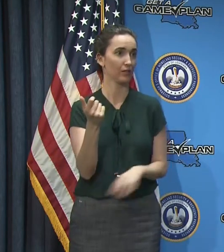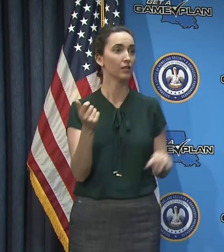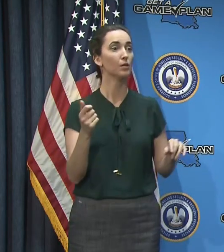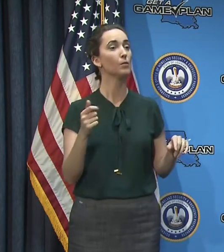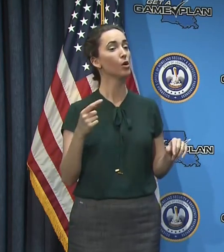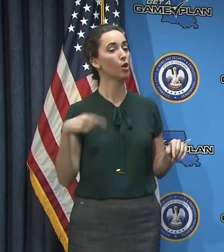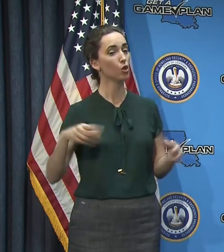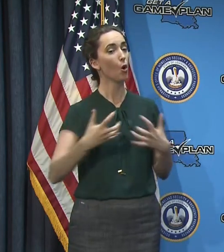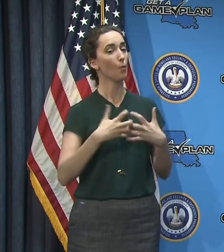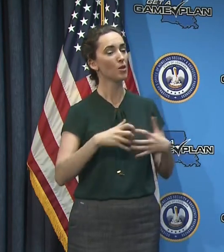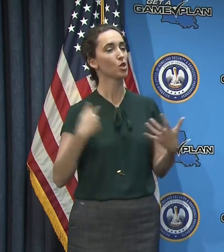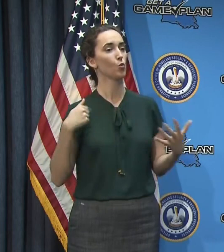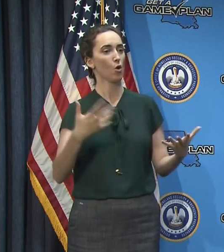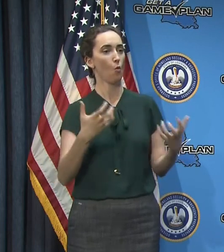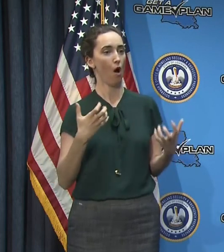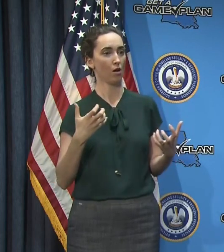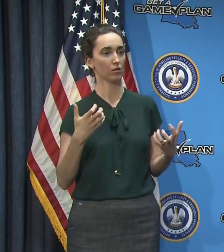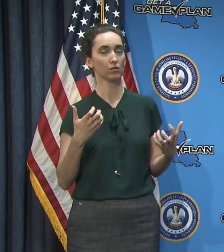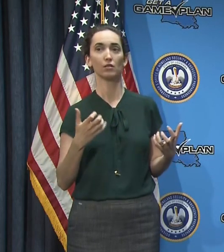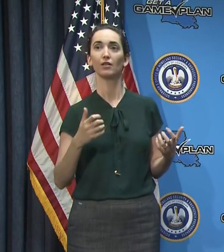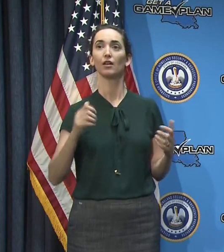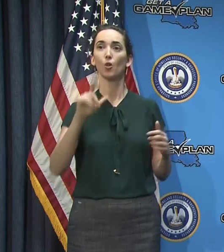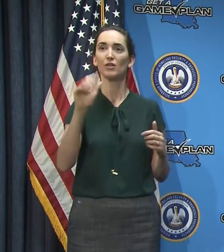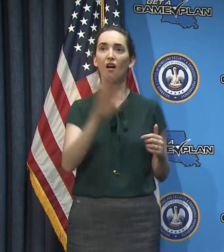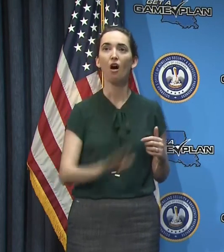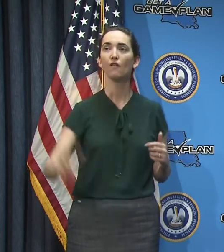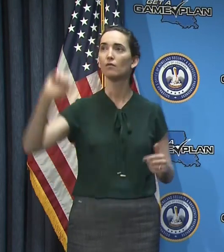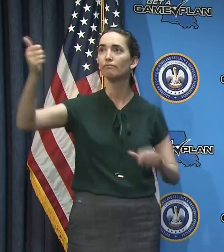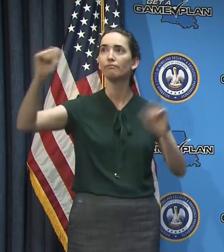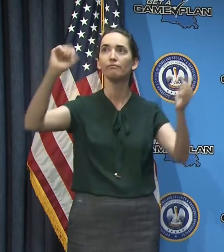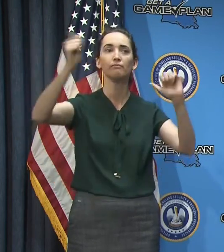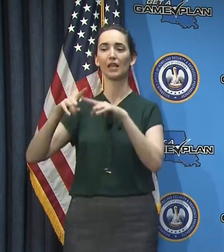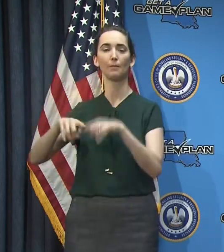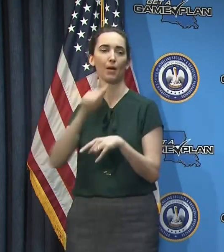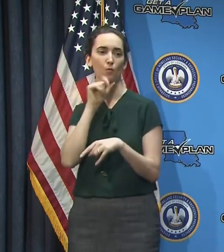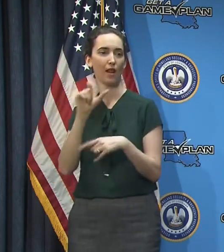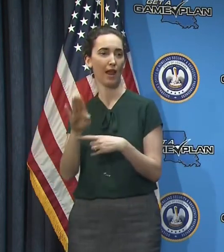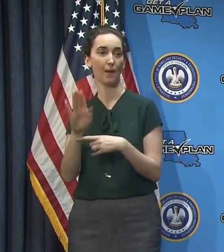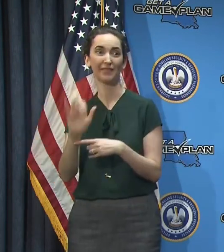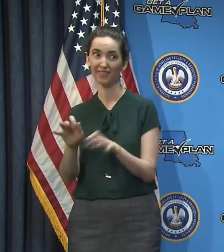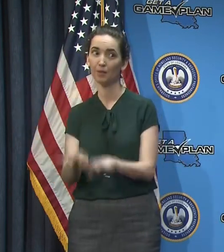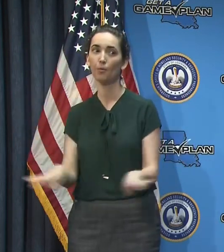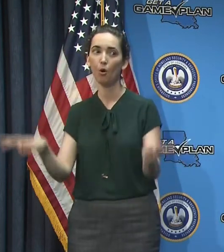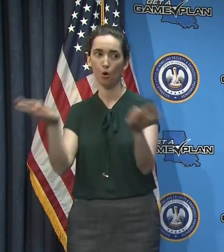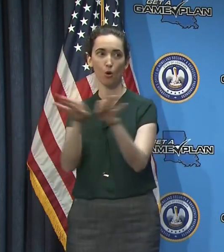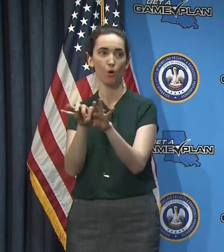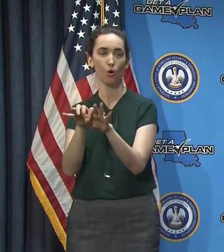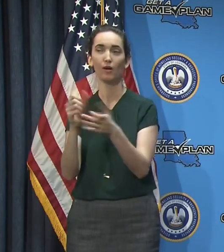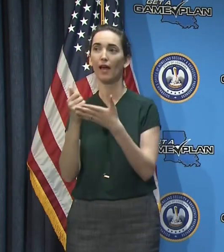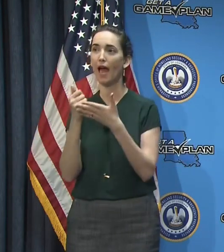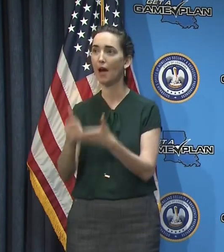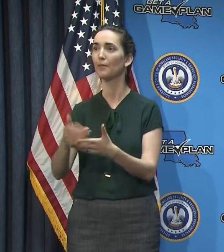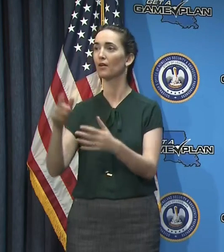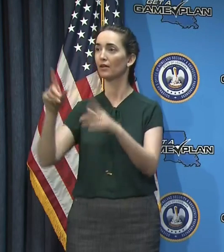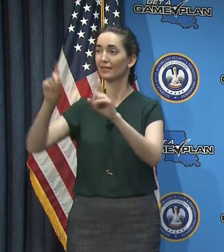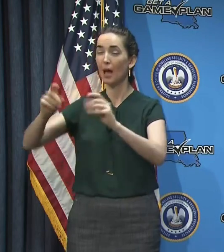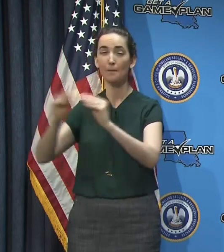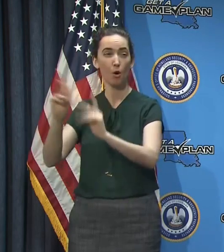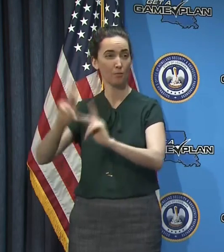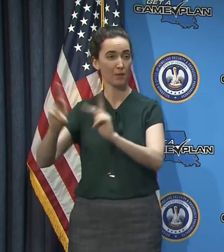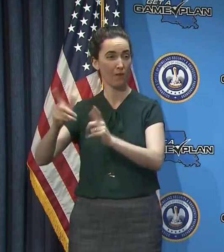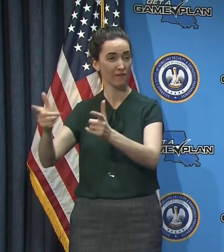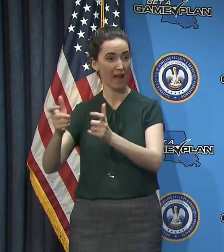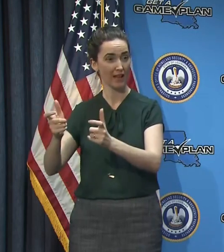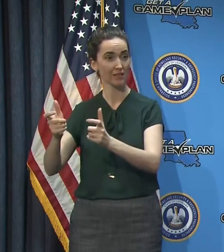want to have in place all over the state of Louisiana because you can quickly determine if it helps with your capacity and your throughput, but the